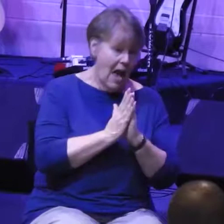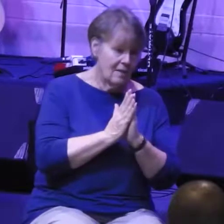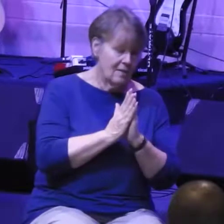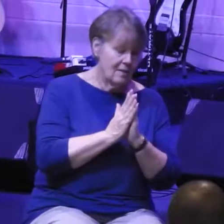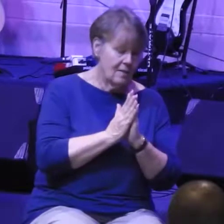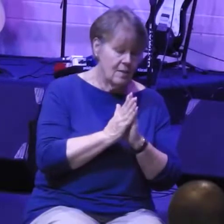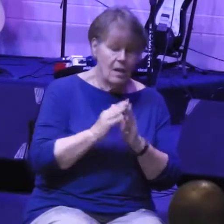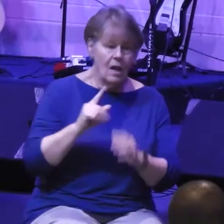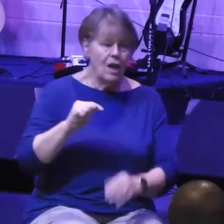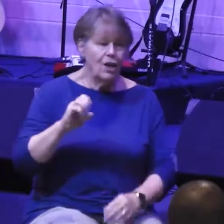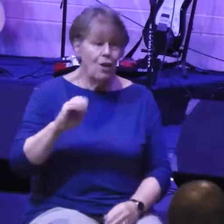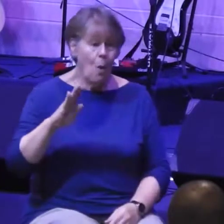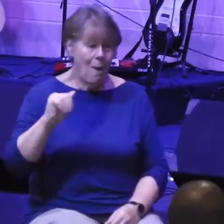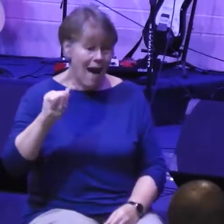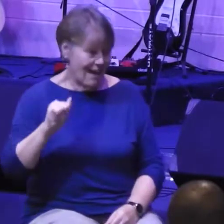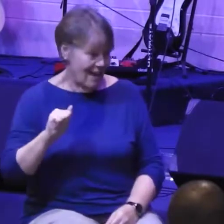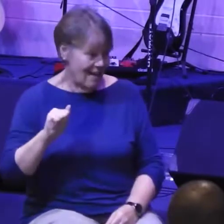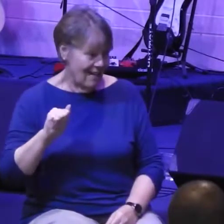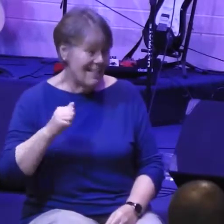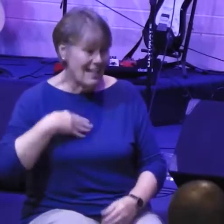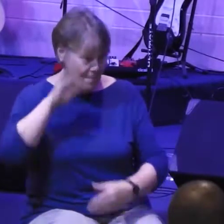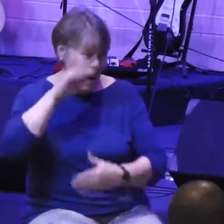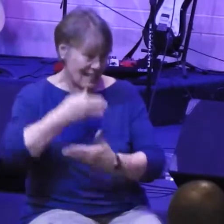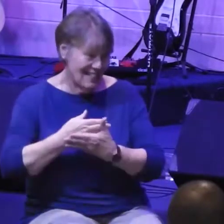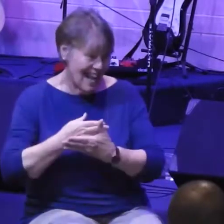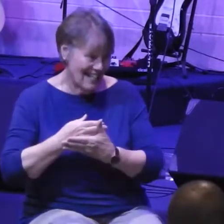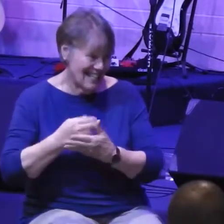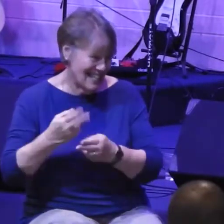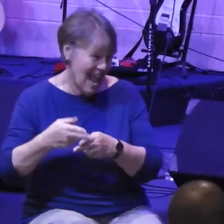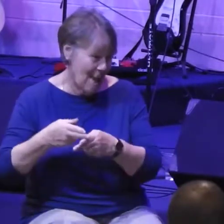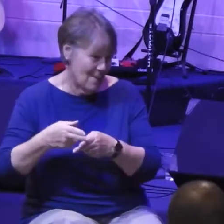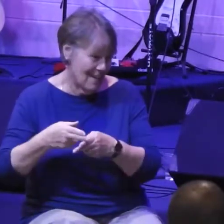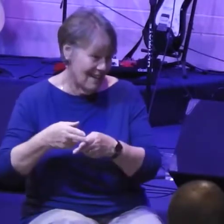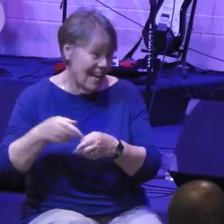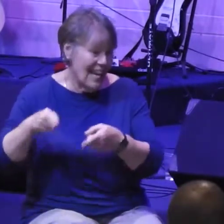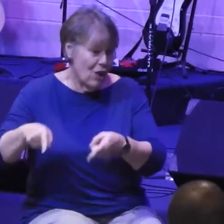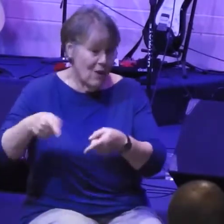so Tobiah, that's my son's name, he's clearly a bad guy, right? He's a bad guy character.